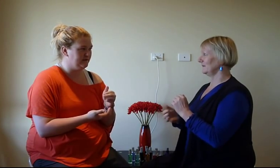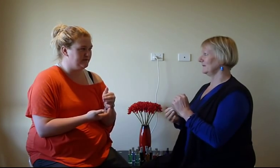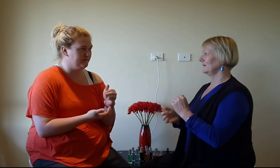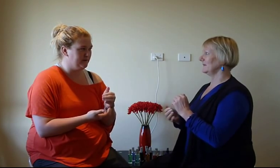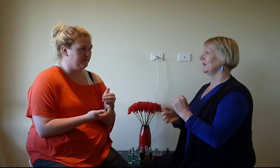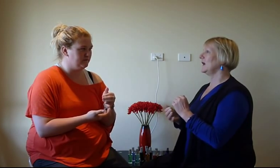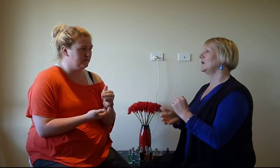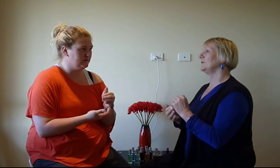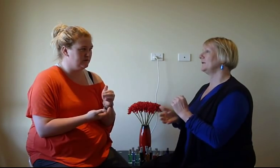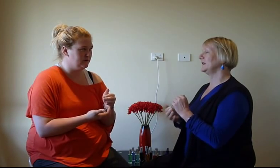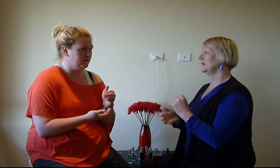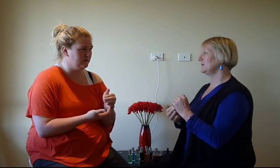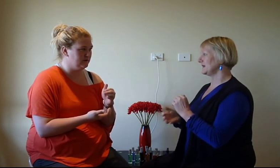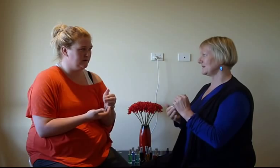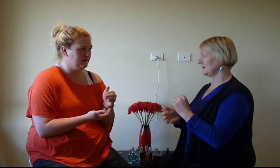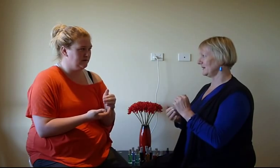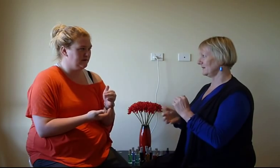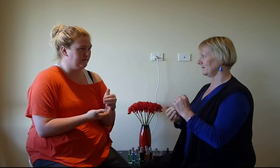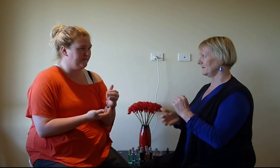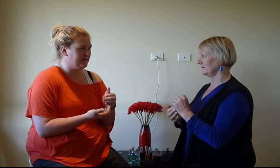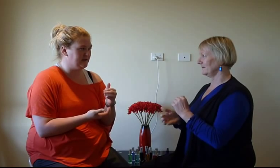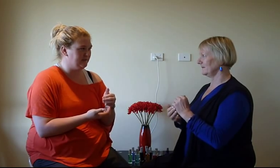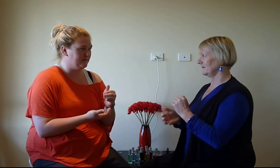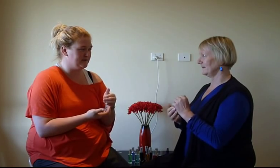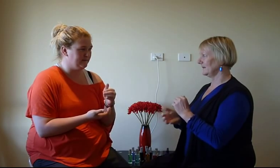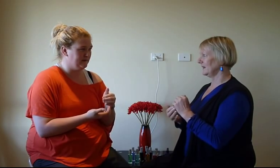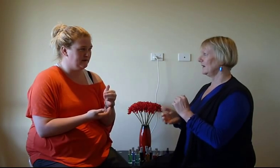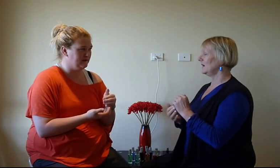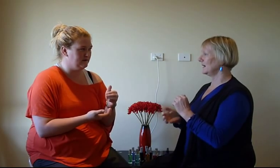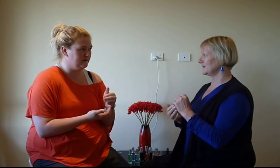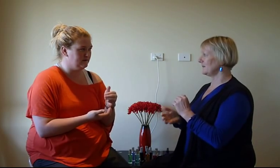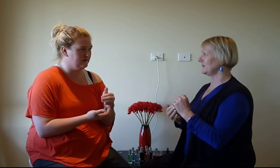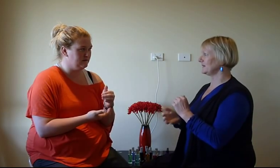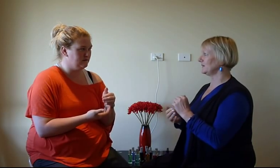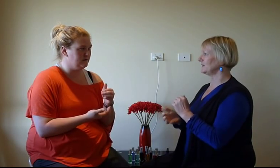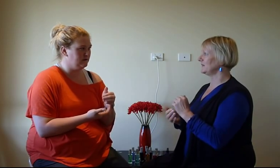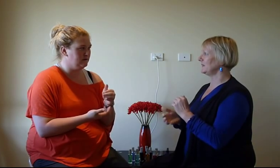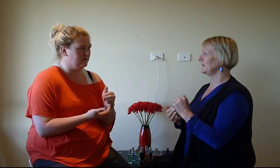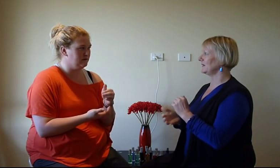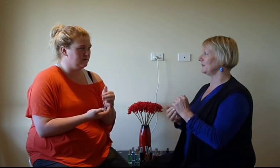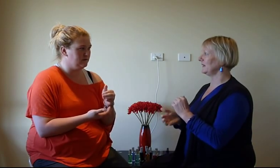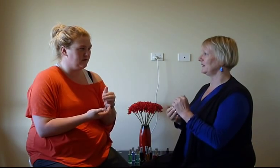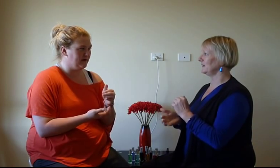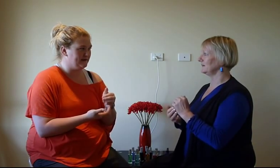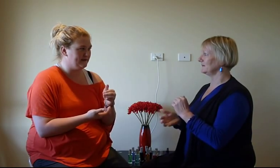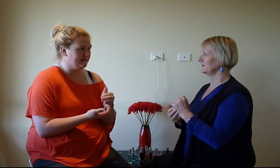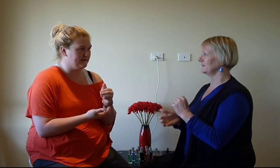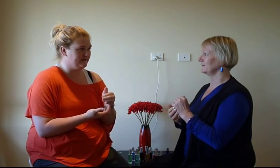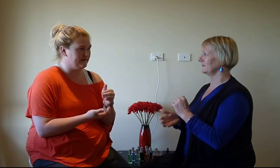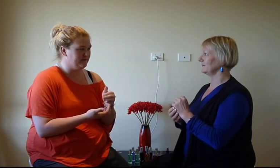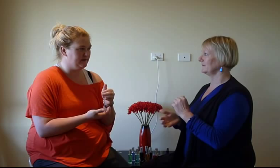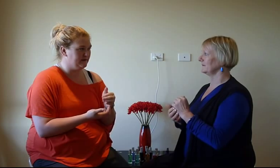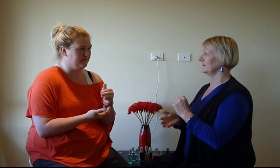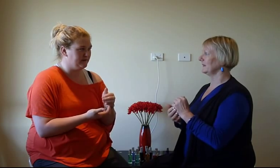of two people. And I'm feeling it in my stomach. And I'm feeling it in my stomach. I accept myself deeply and completely. I accept myself deeply and completely.